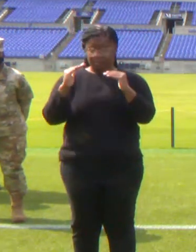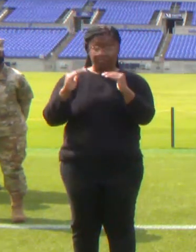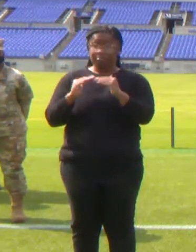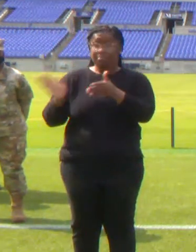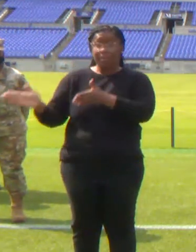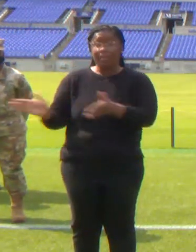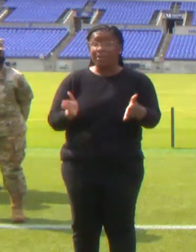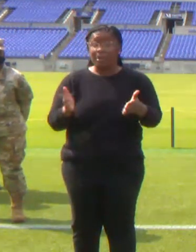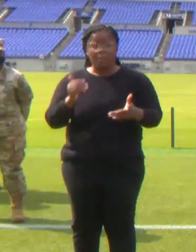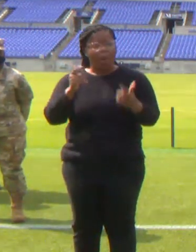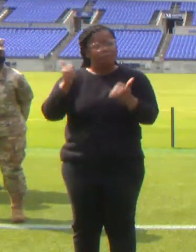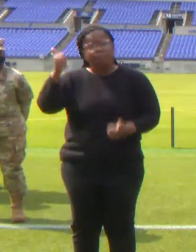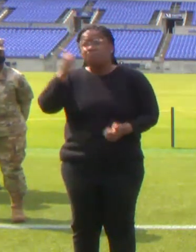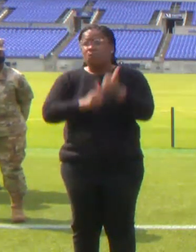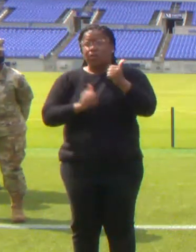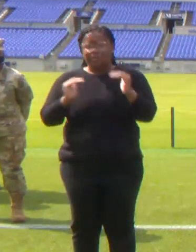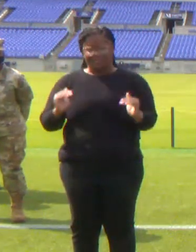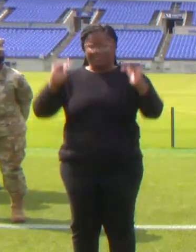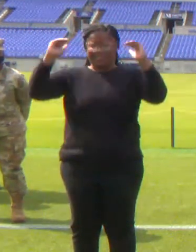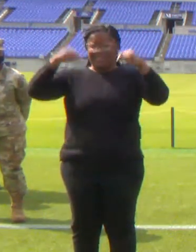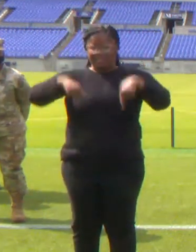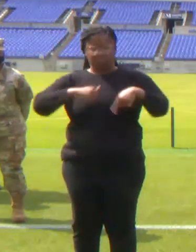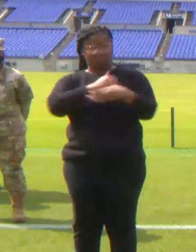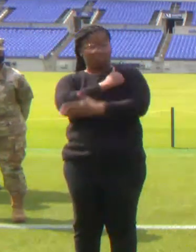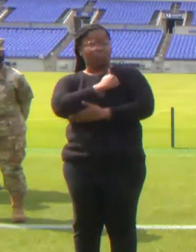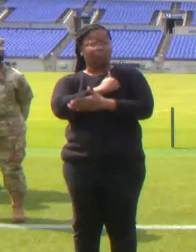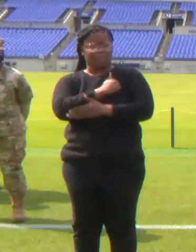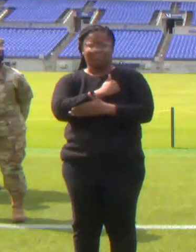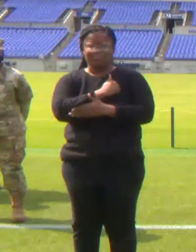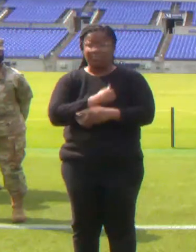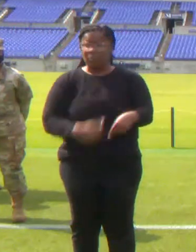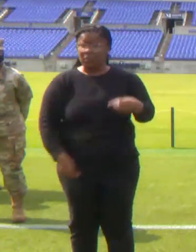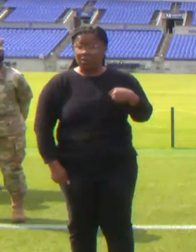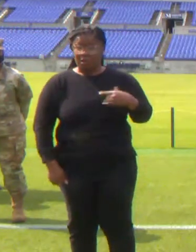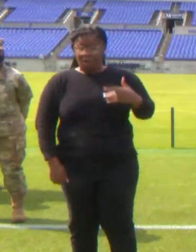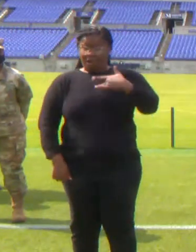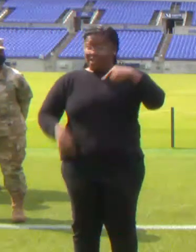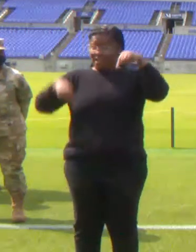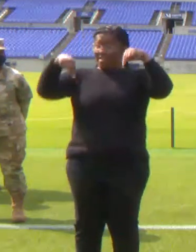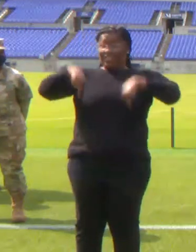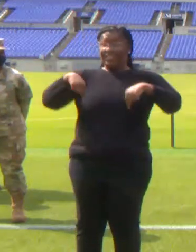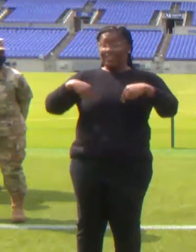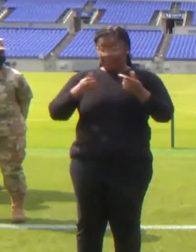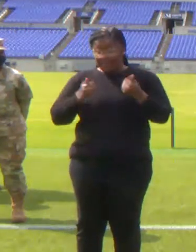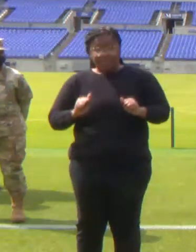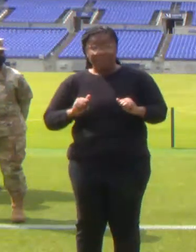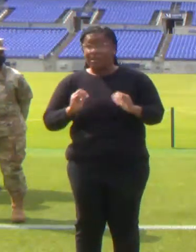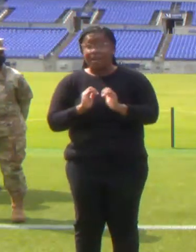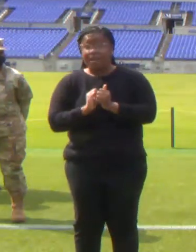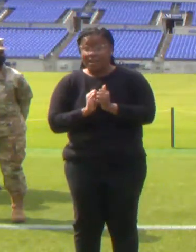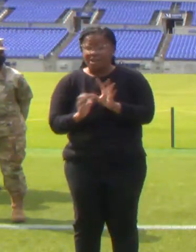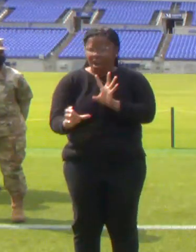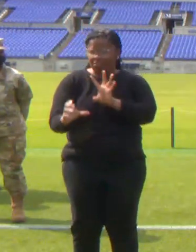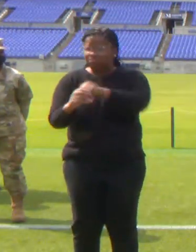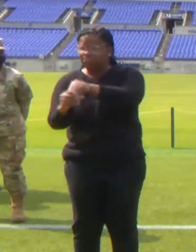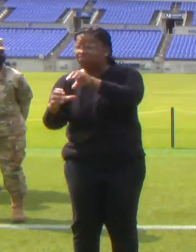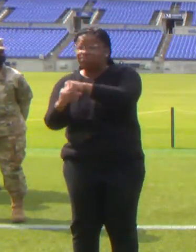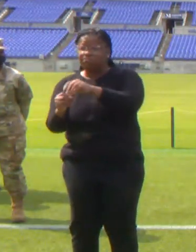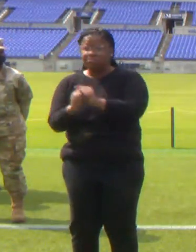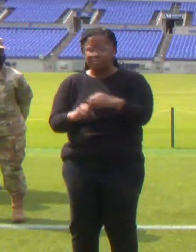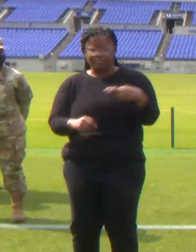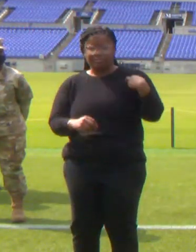at the core of that effort has been engaging with our trusted community leaders to stand up vaccination